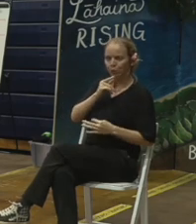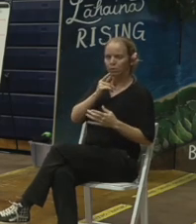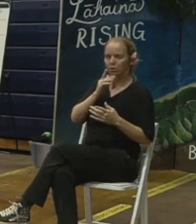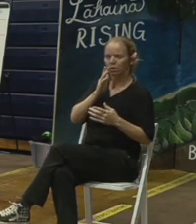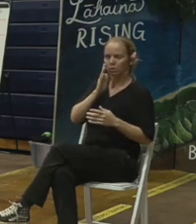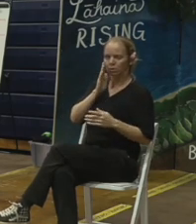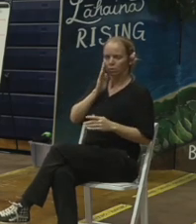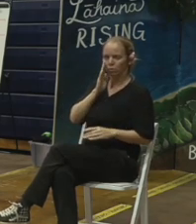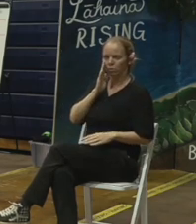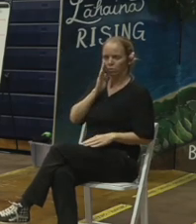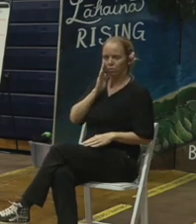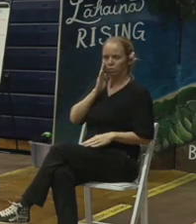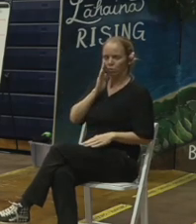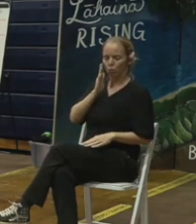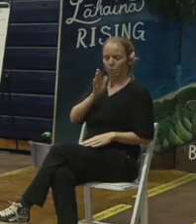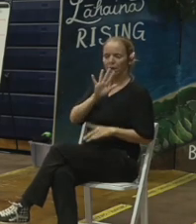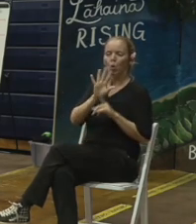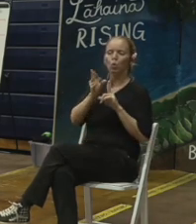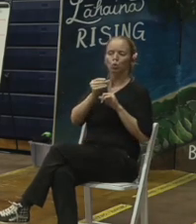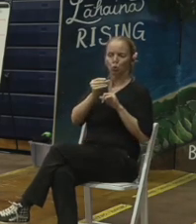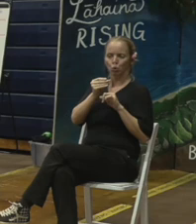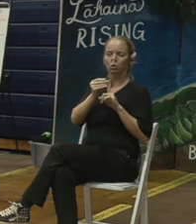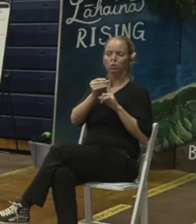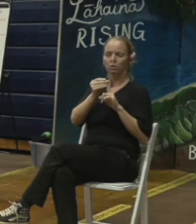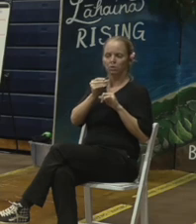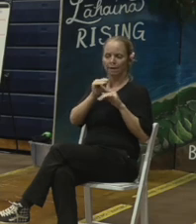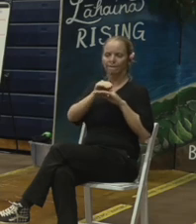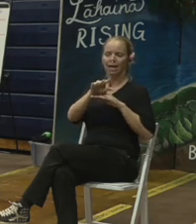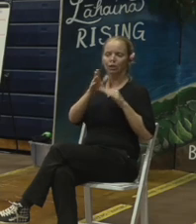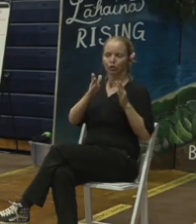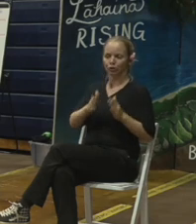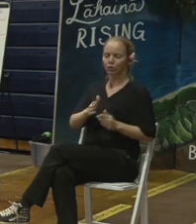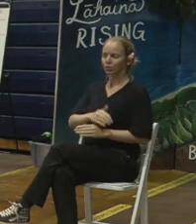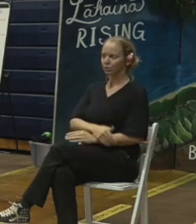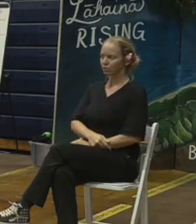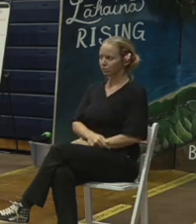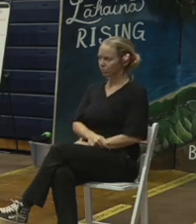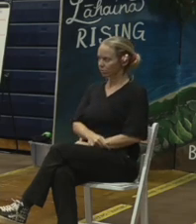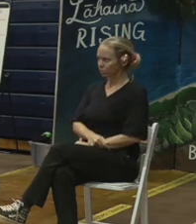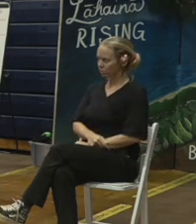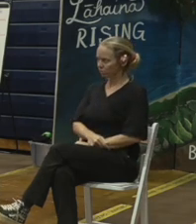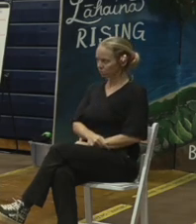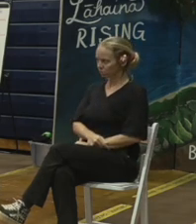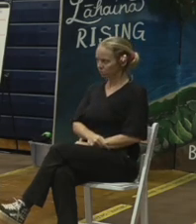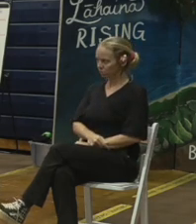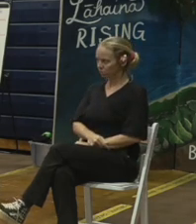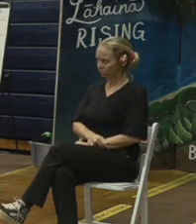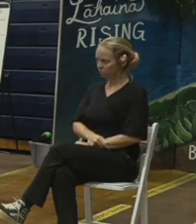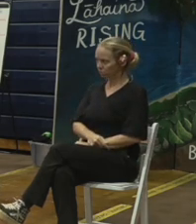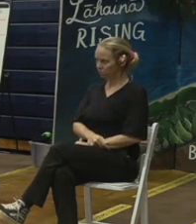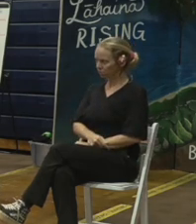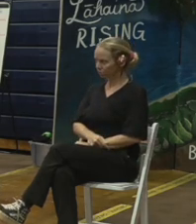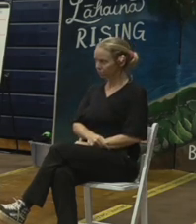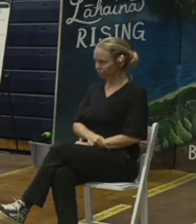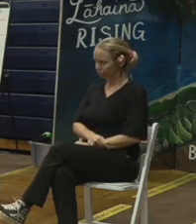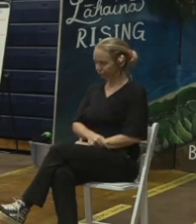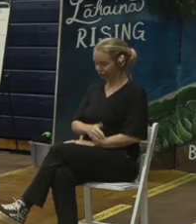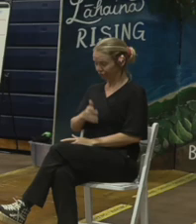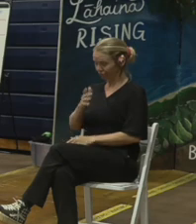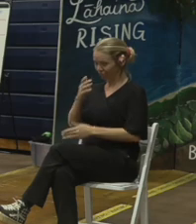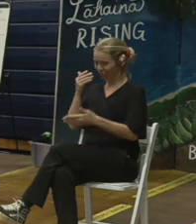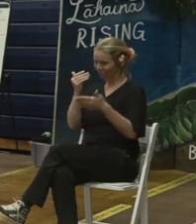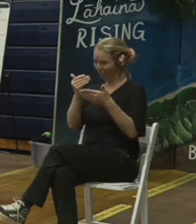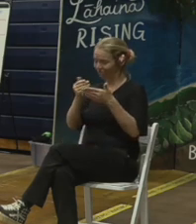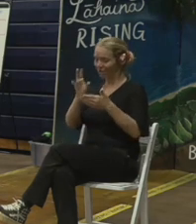that that's our job to make those decisions thank you colonel we are headed to 730 mayor informed me that we